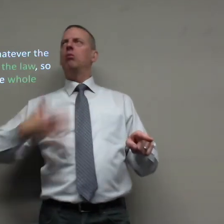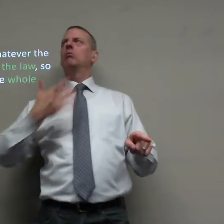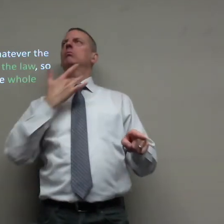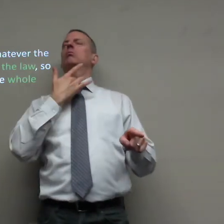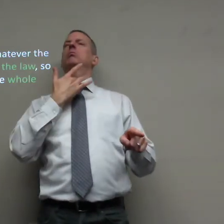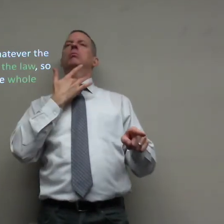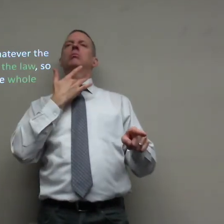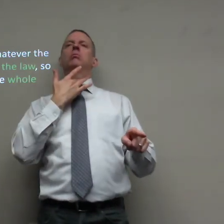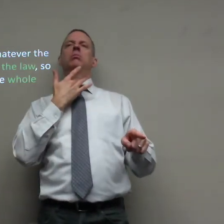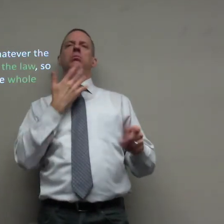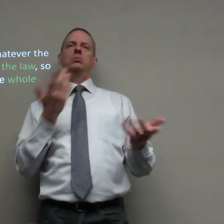haven't reprimanded yet